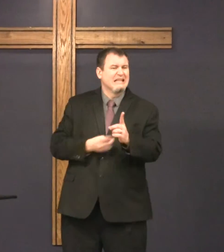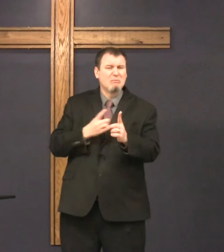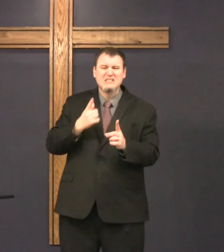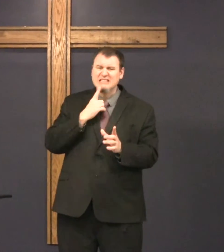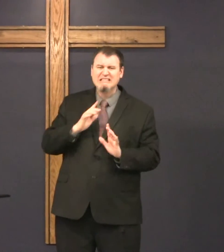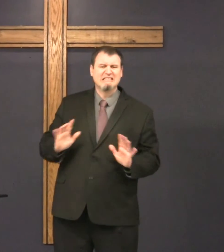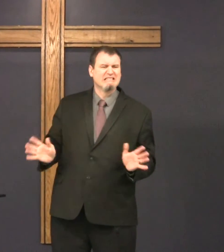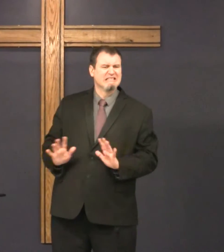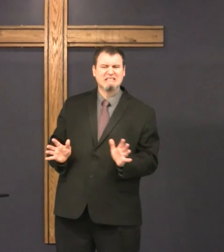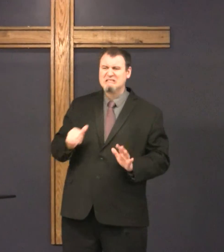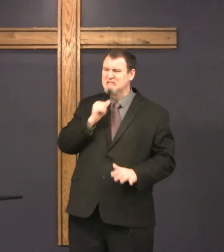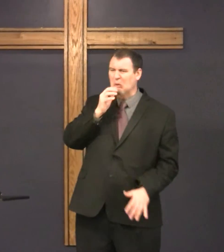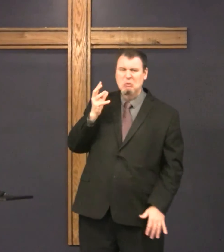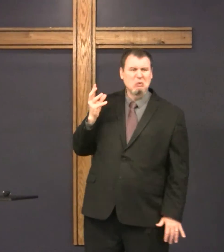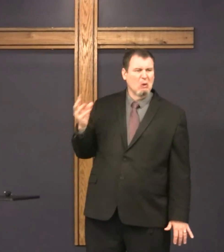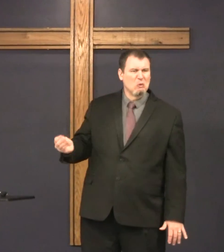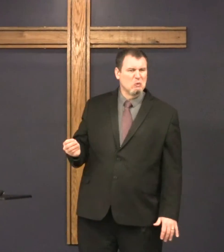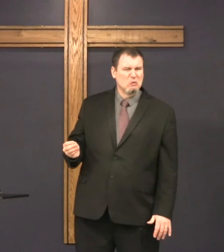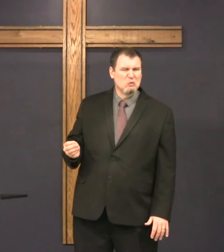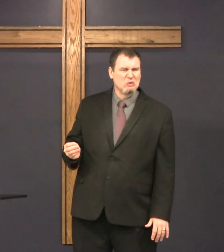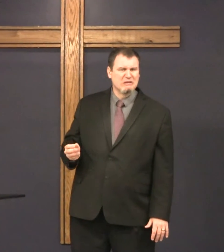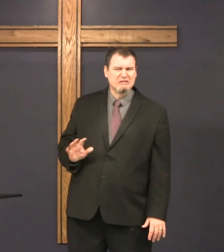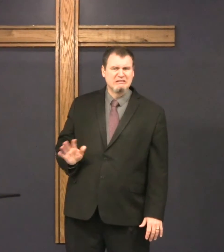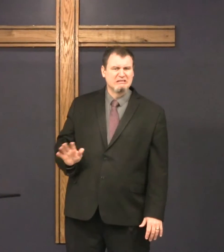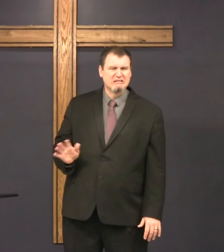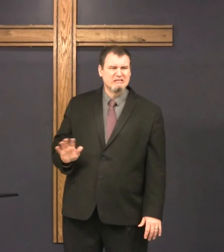The disciples said, do you want to go there?